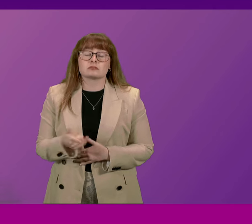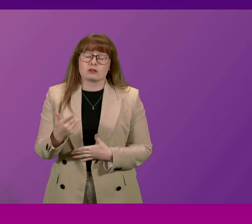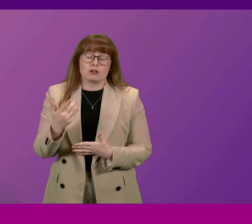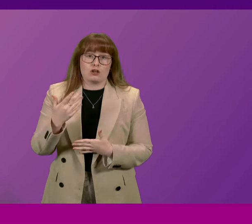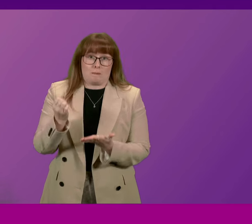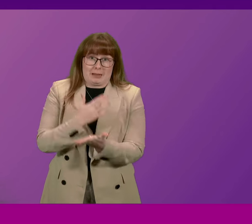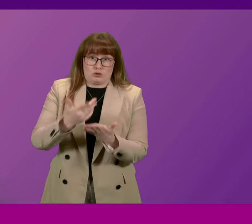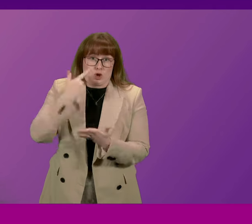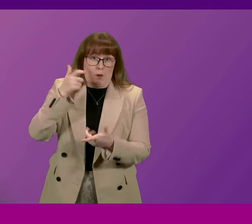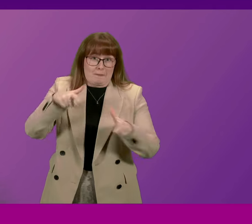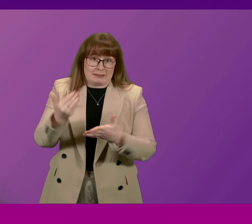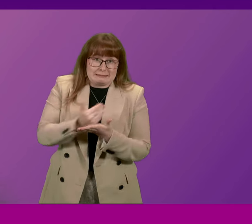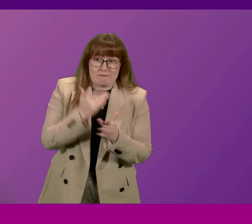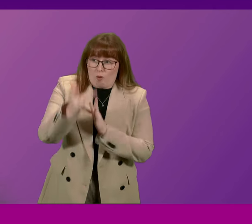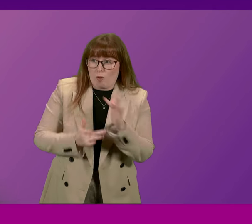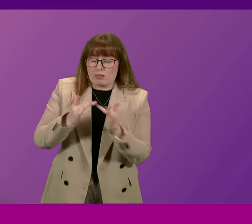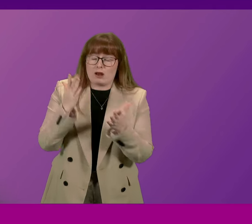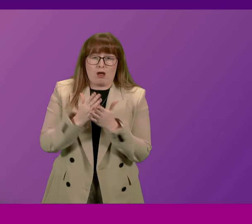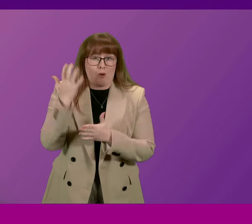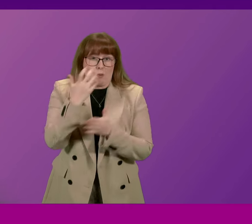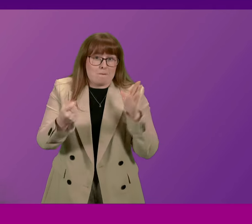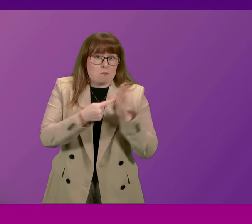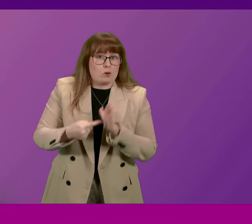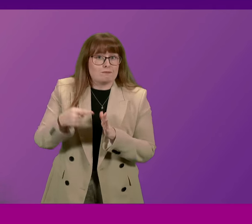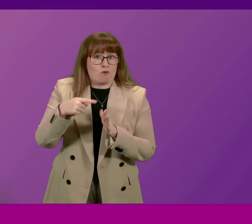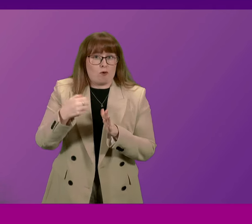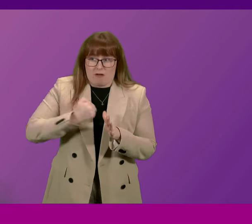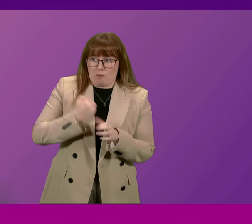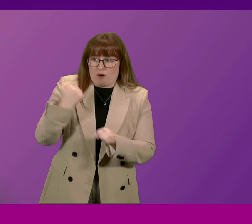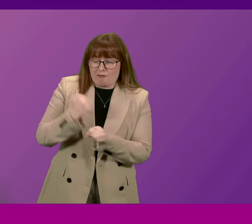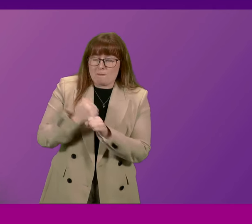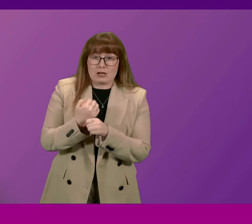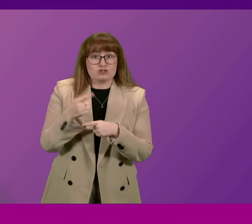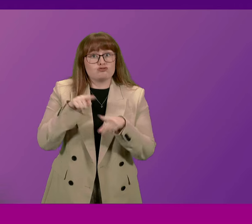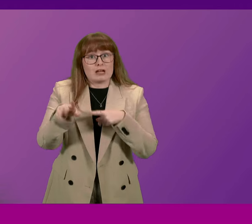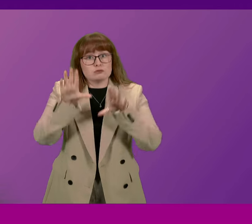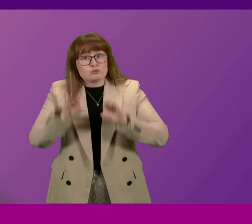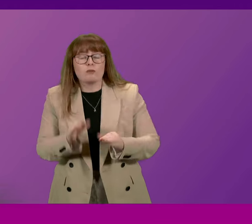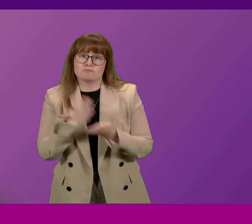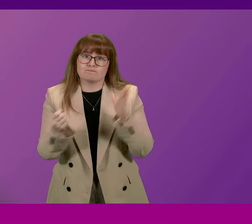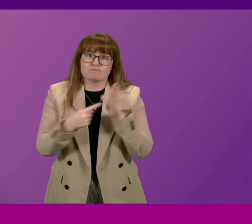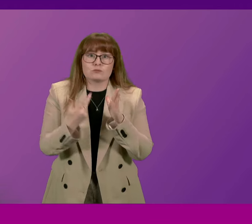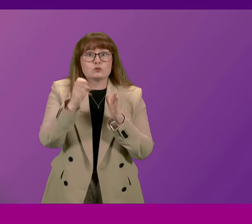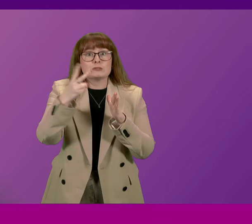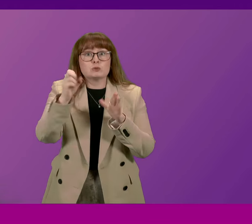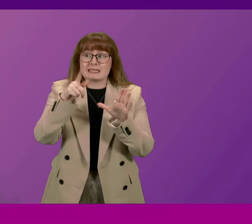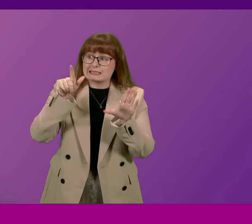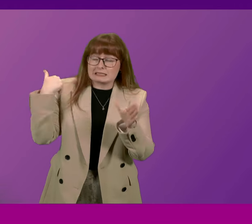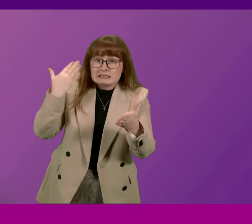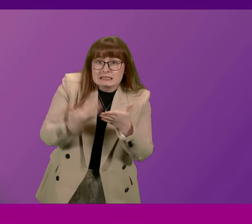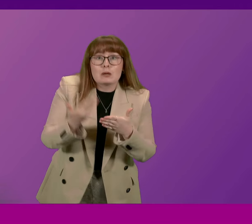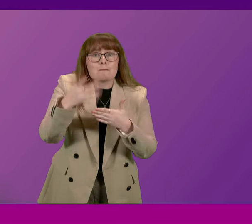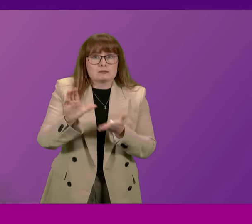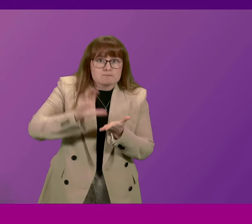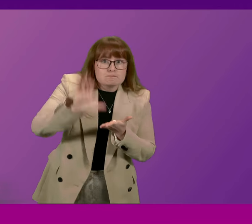people safe online is of paramount importance for the Scottish Government and prevention is key. Since 2020, we've invested over £400,000